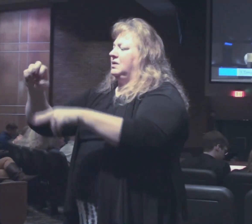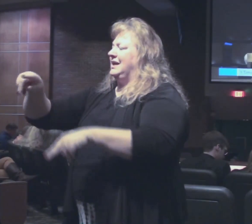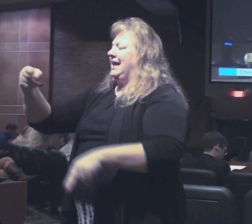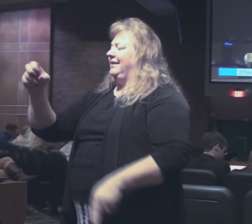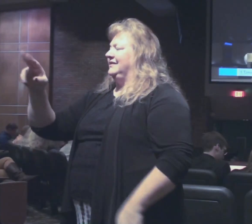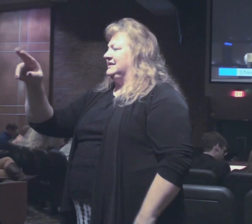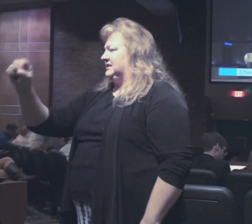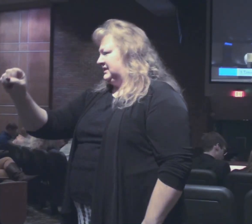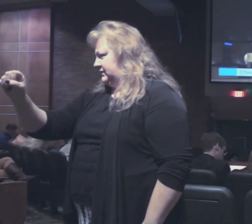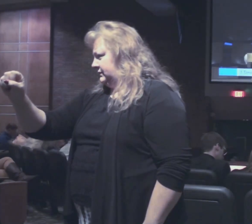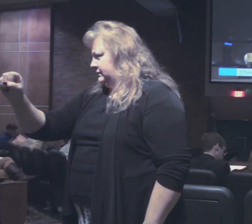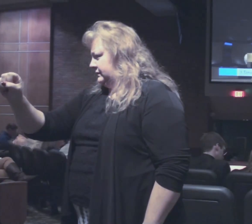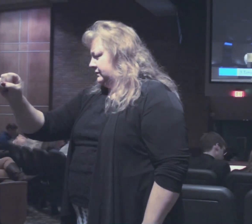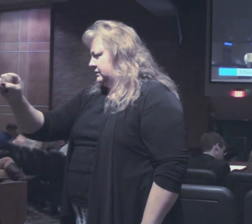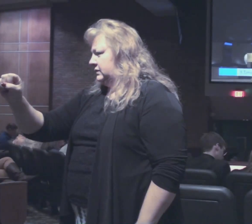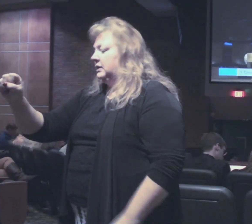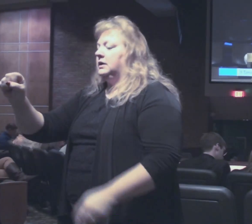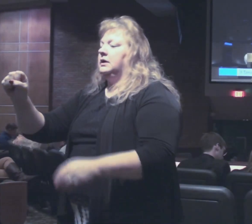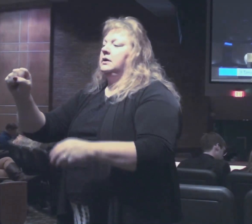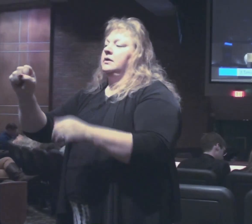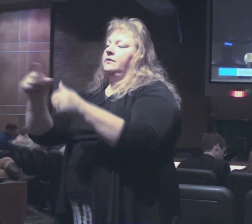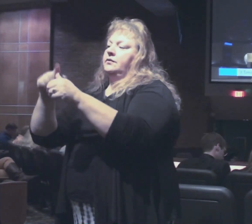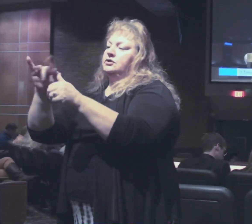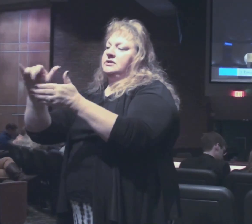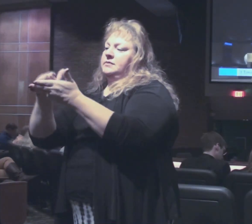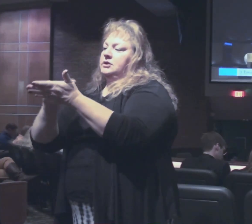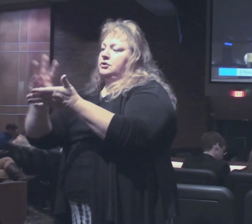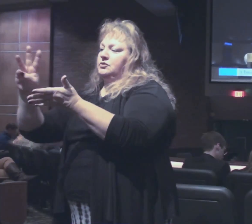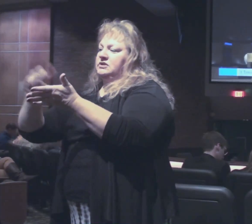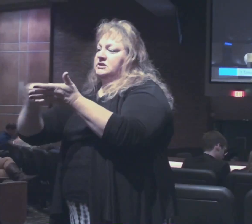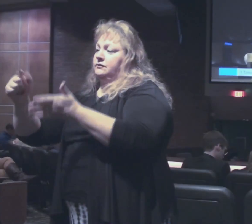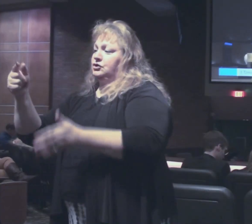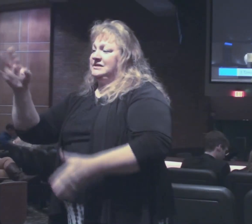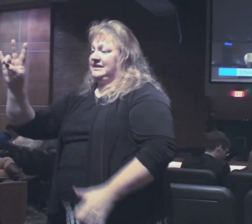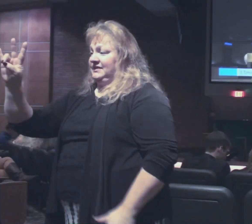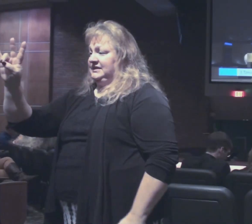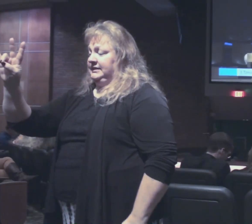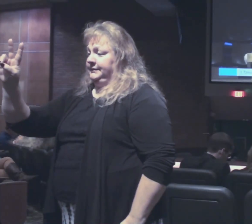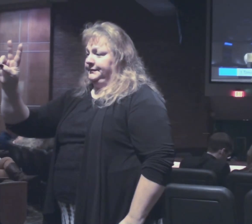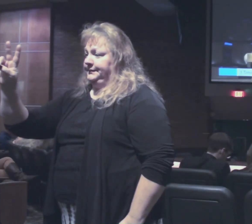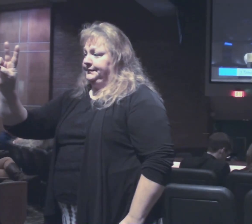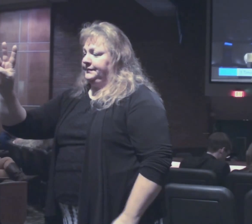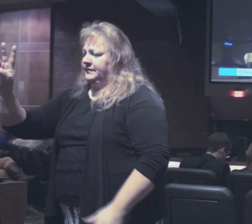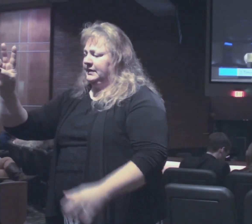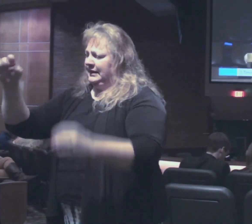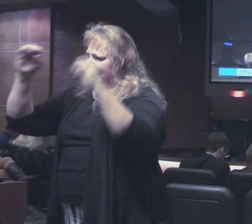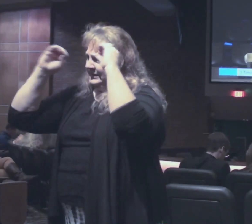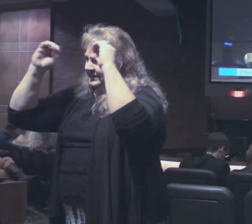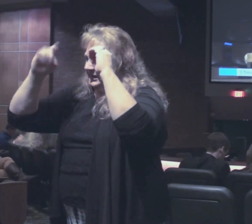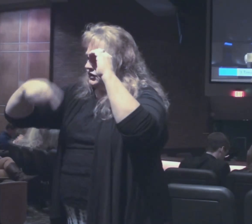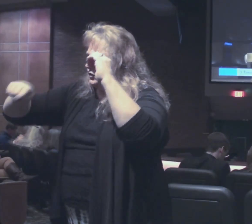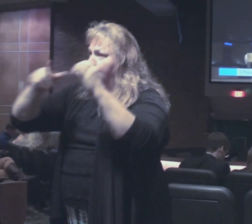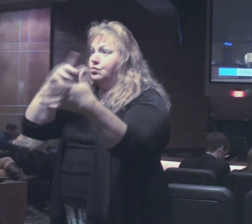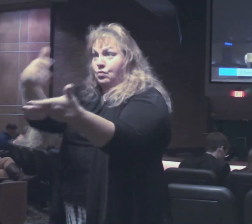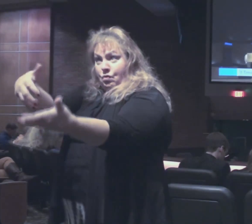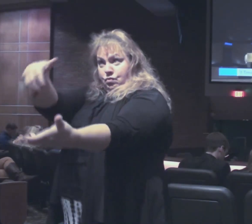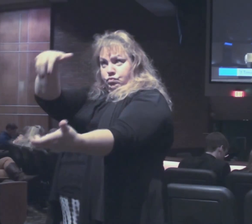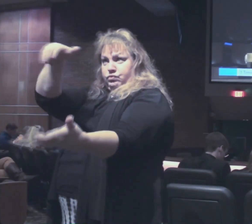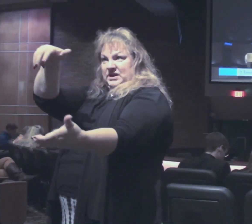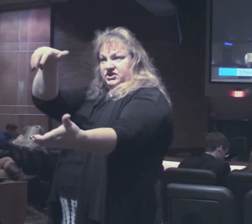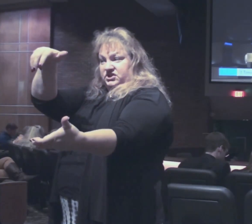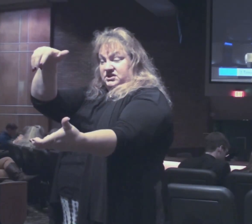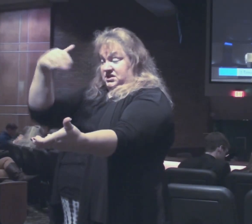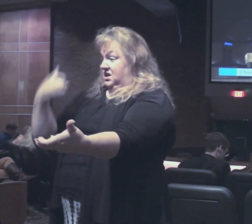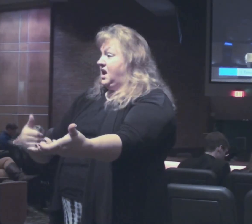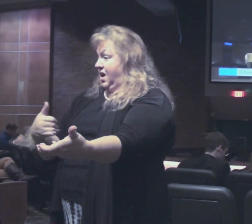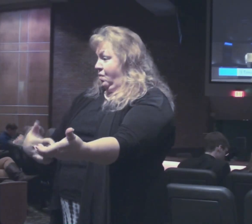Asia Minor. And in 1 Timothy chapter 6, verse 17. Instruct those who are rich in this